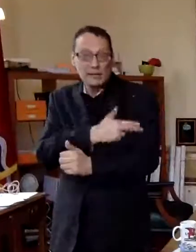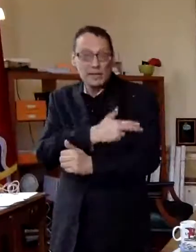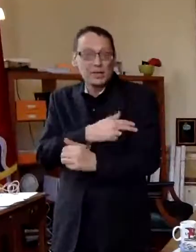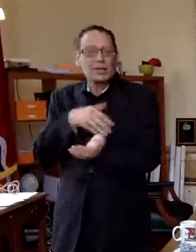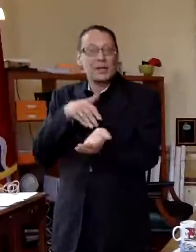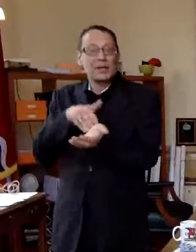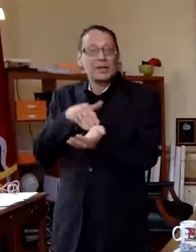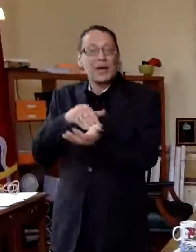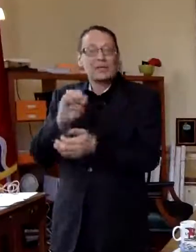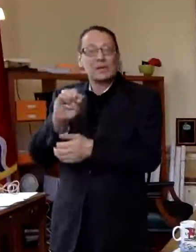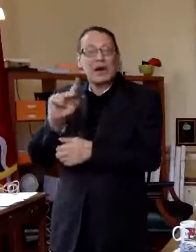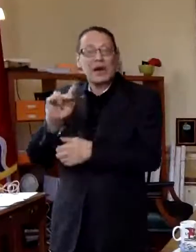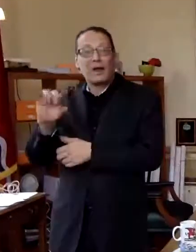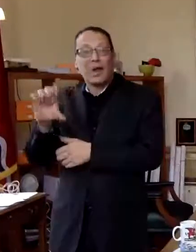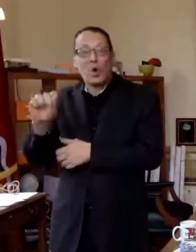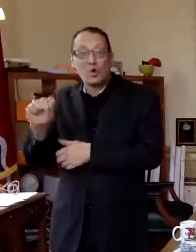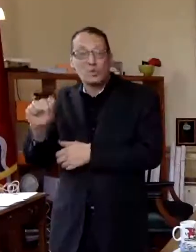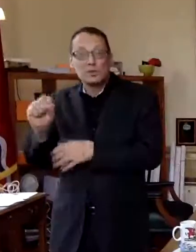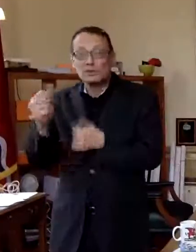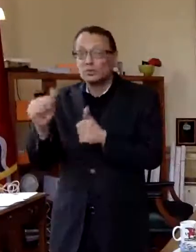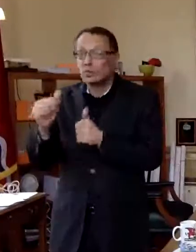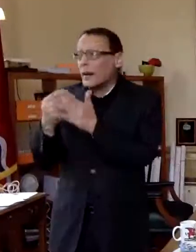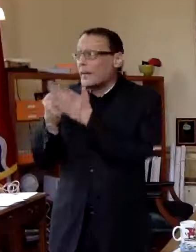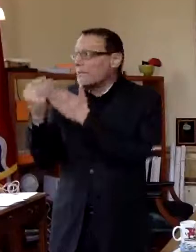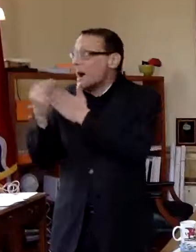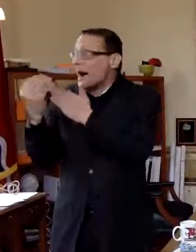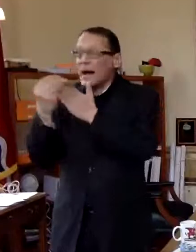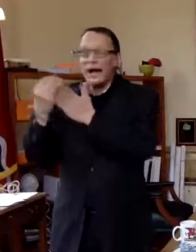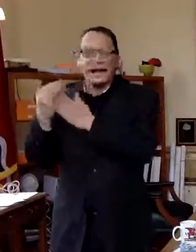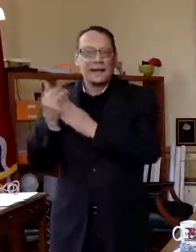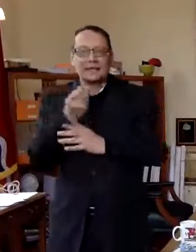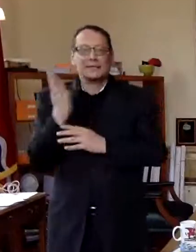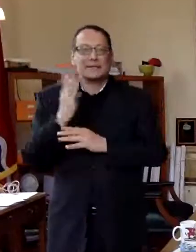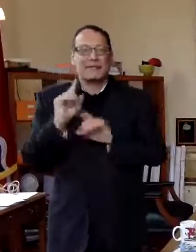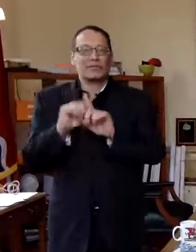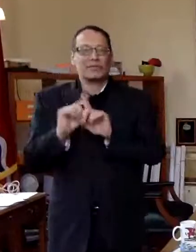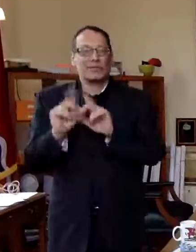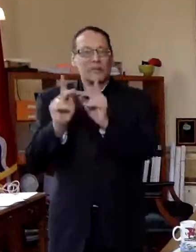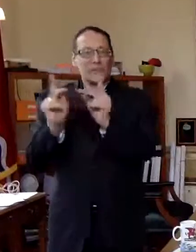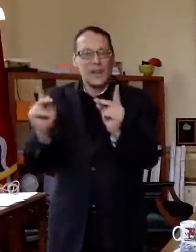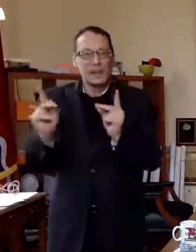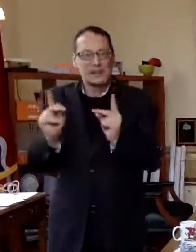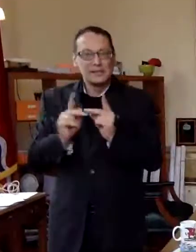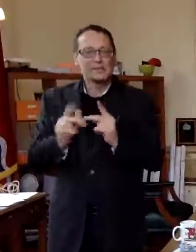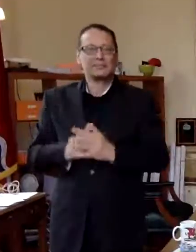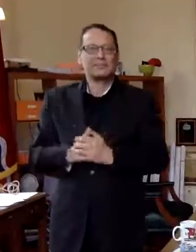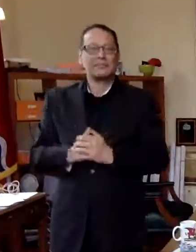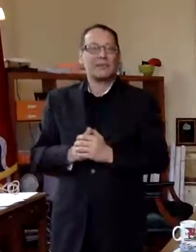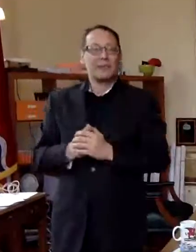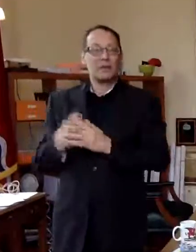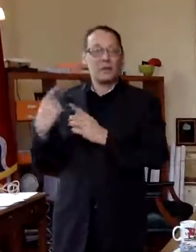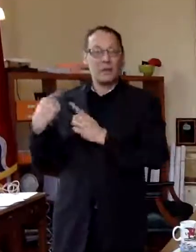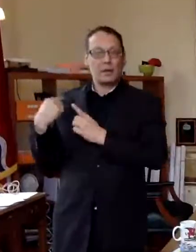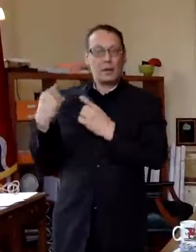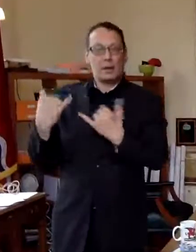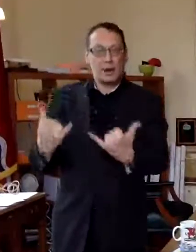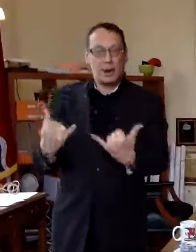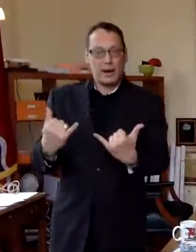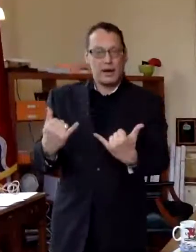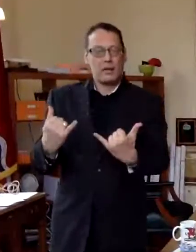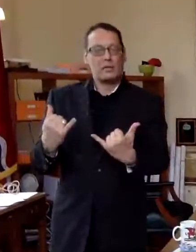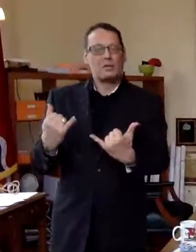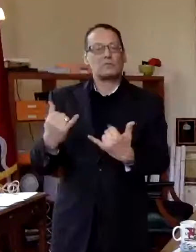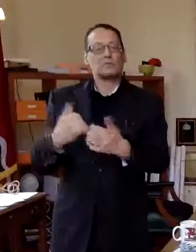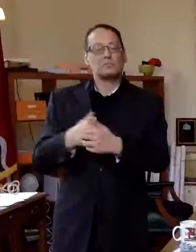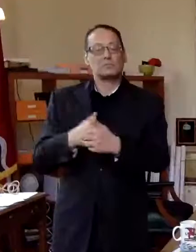procuring them trying to buy them everywhere possible several vendors uh up up until now they